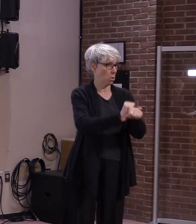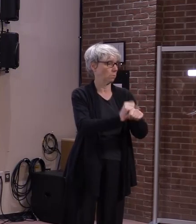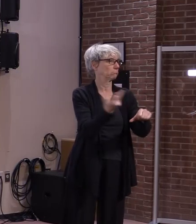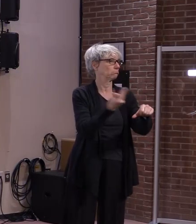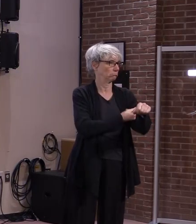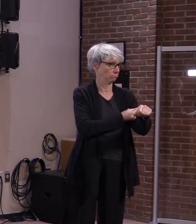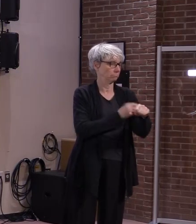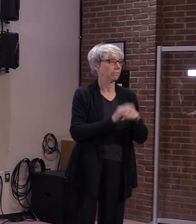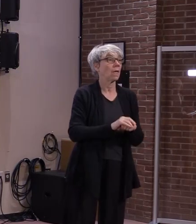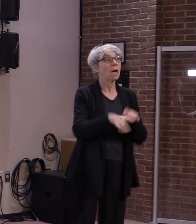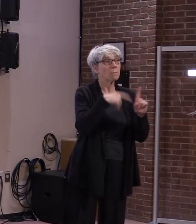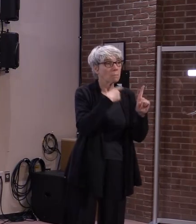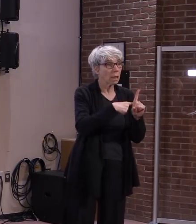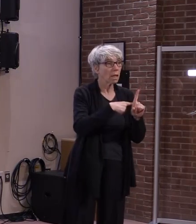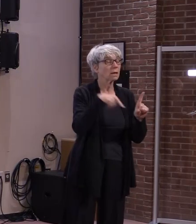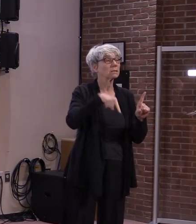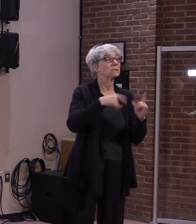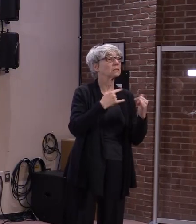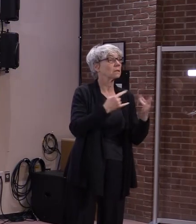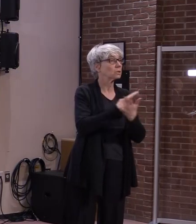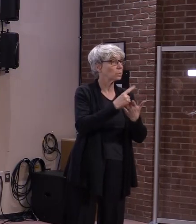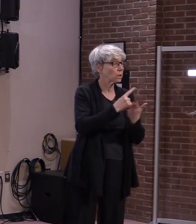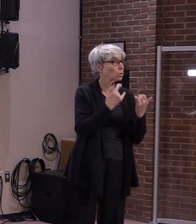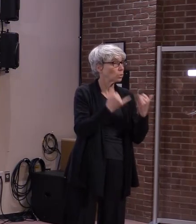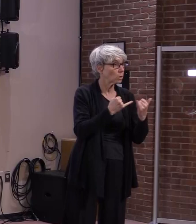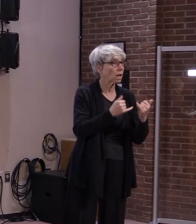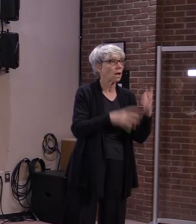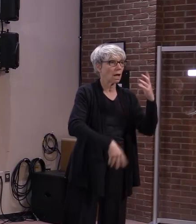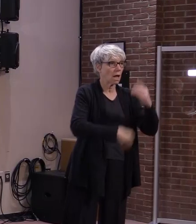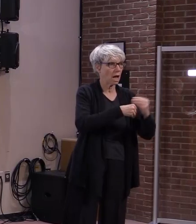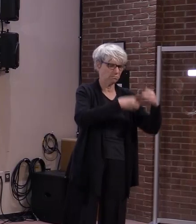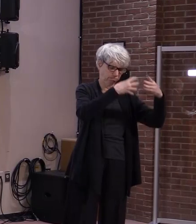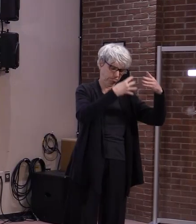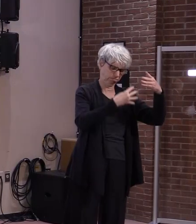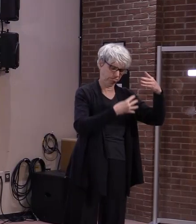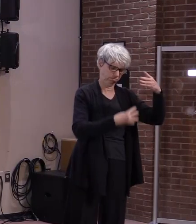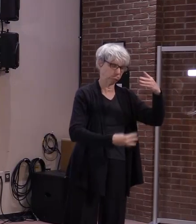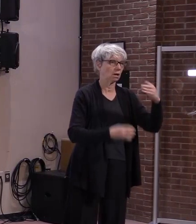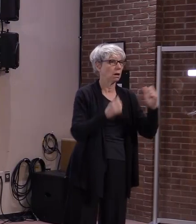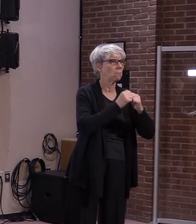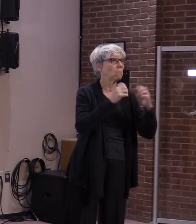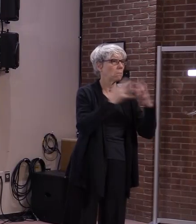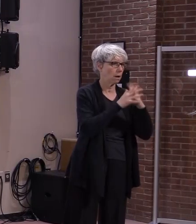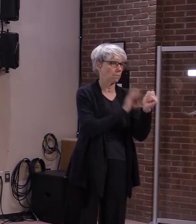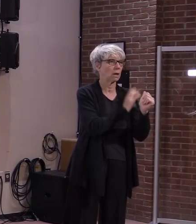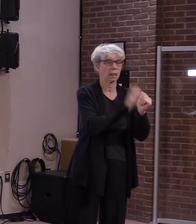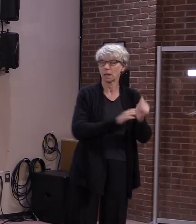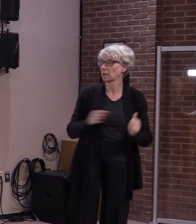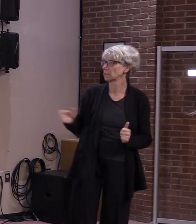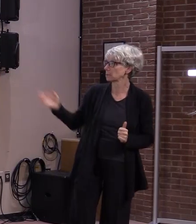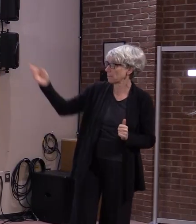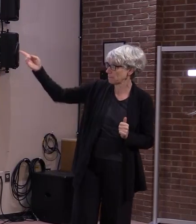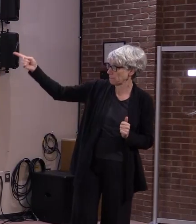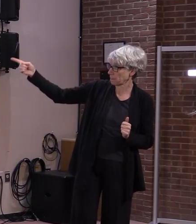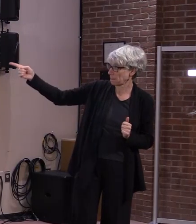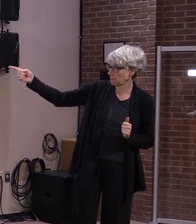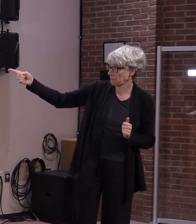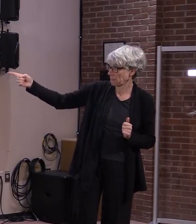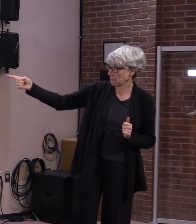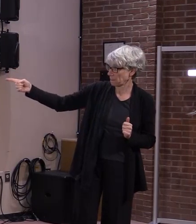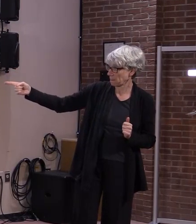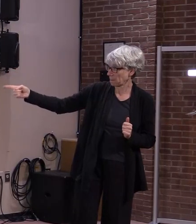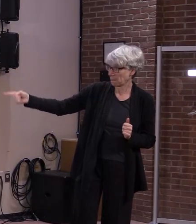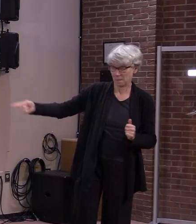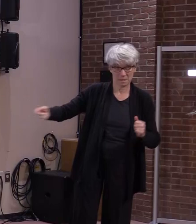Today, as you can see, there's quite a long list that will go through, but it's important because it